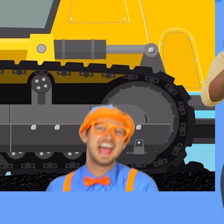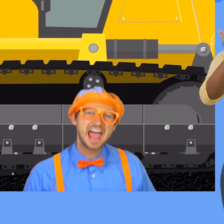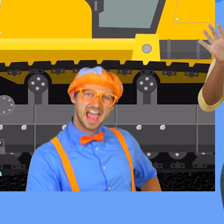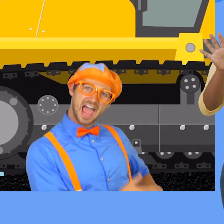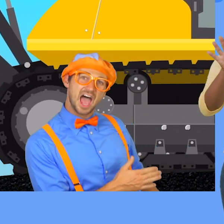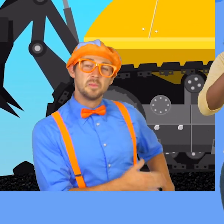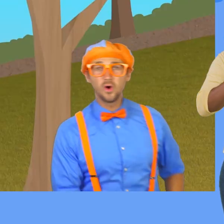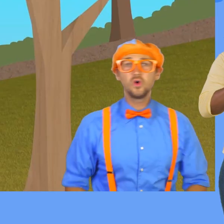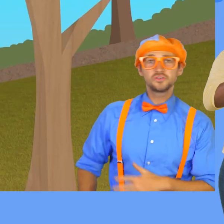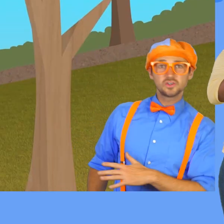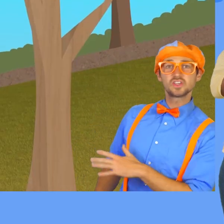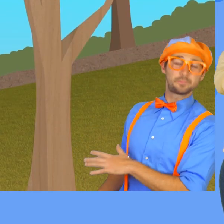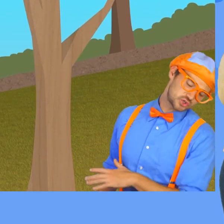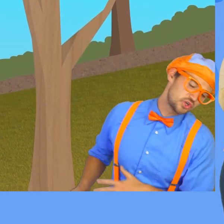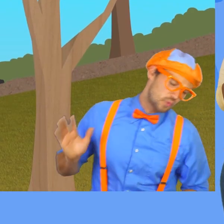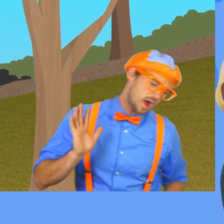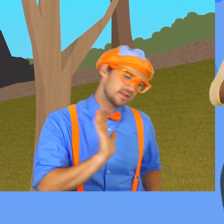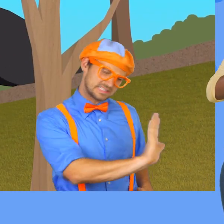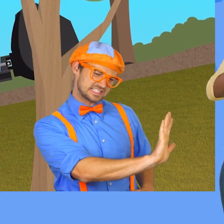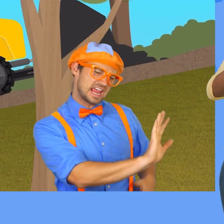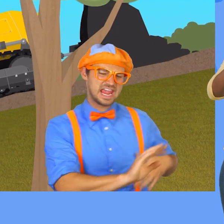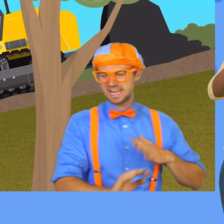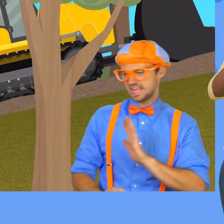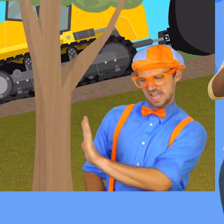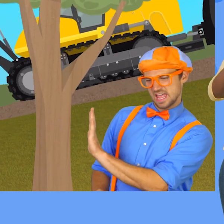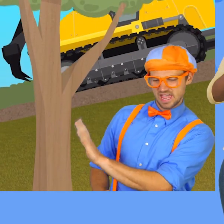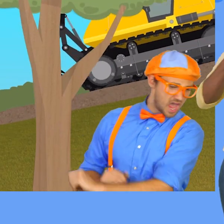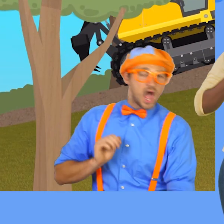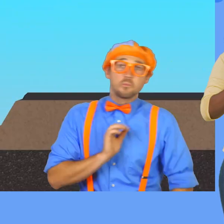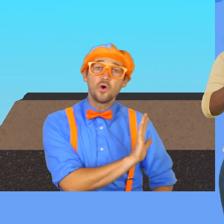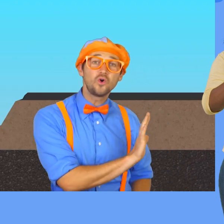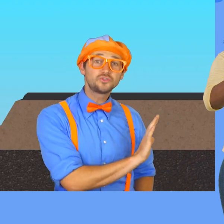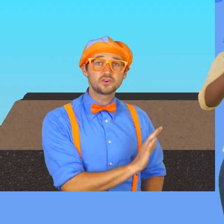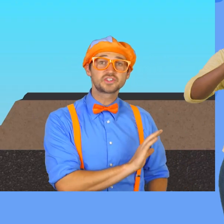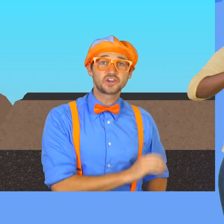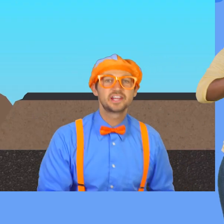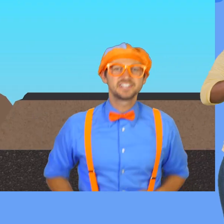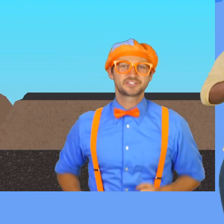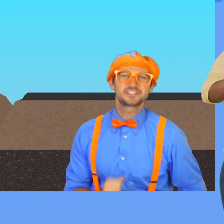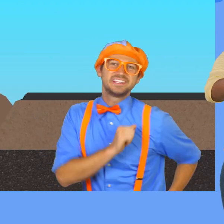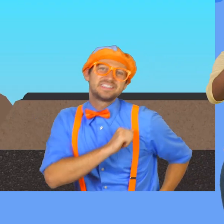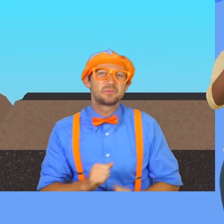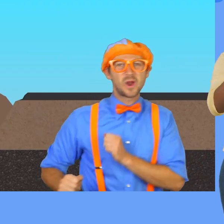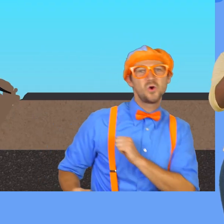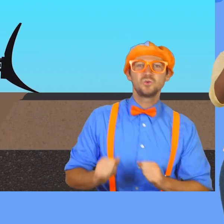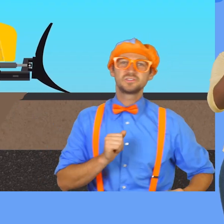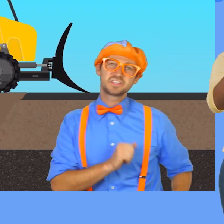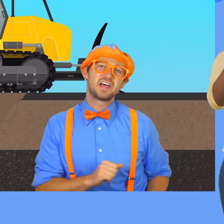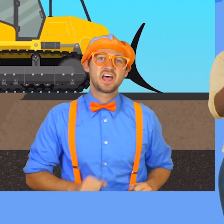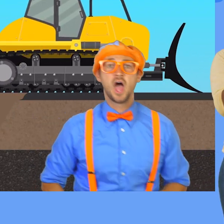Whoa, whoa, whoa. Bulldozer, rubble and sand. Whoa, Bulldozer, the roads. Whoa, whoa.